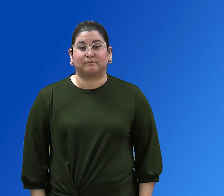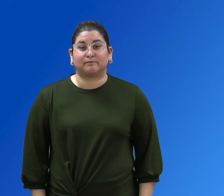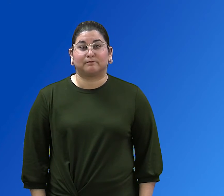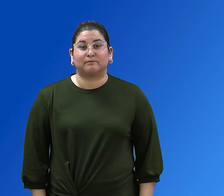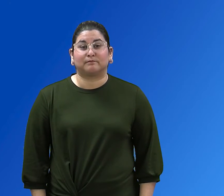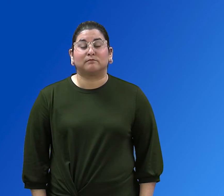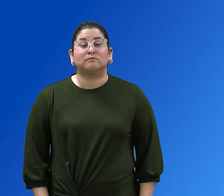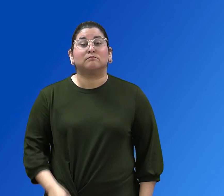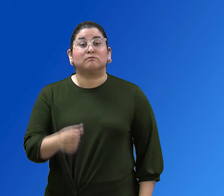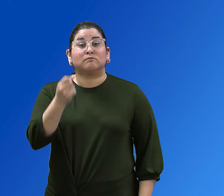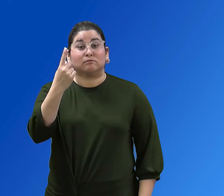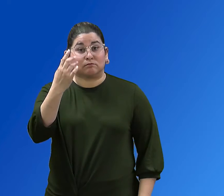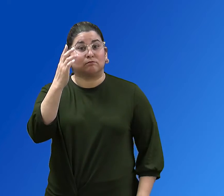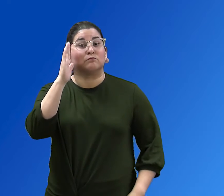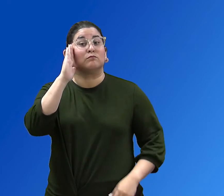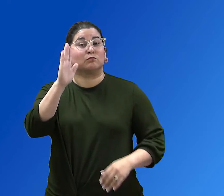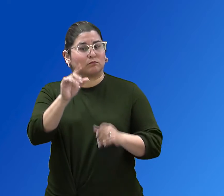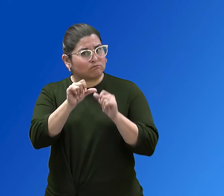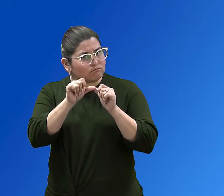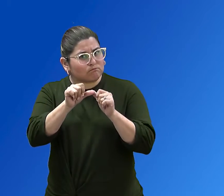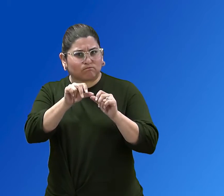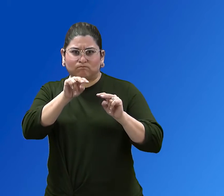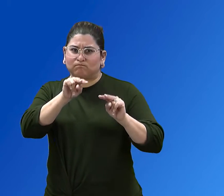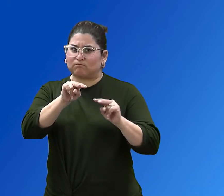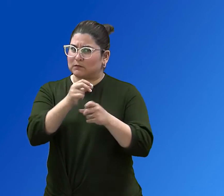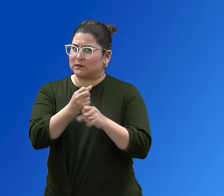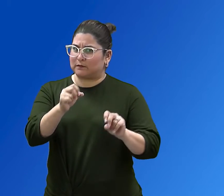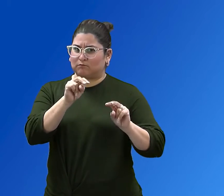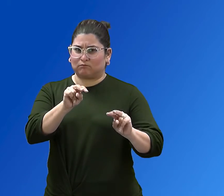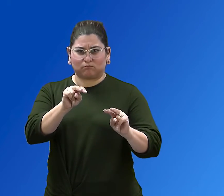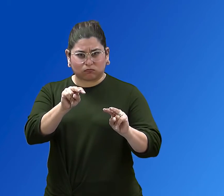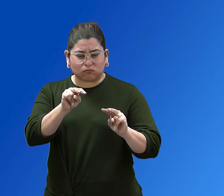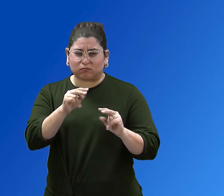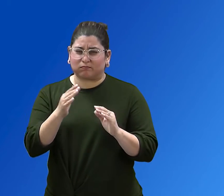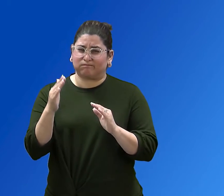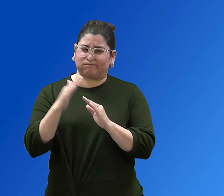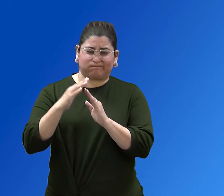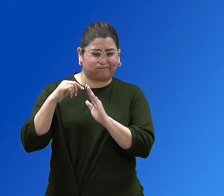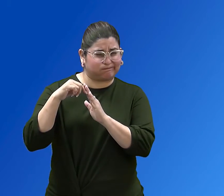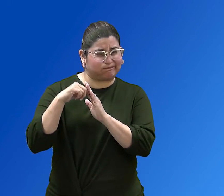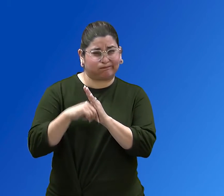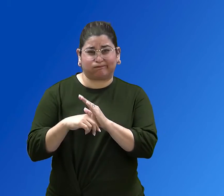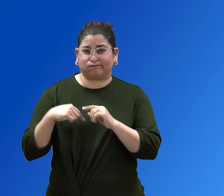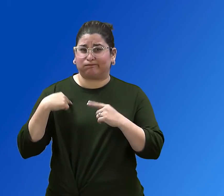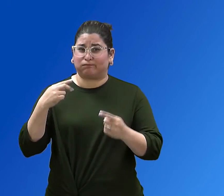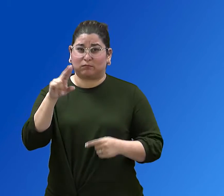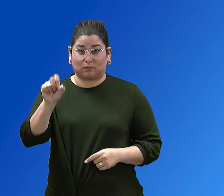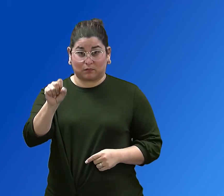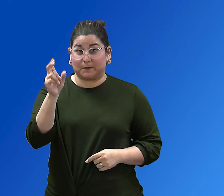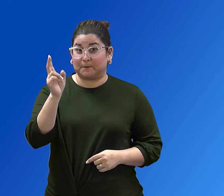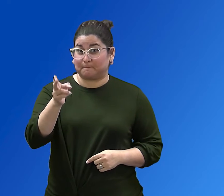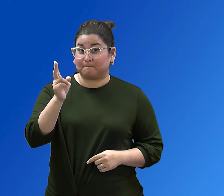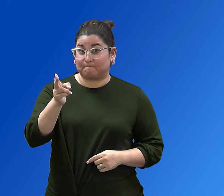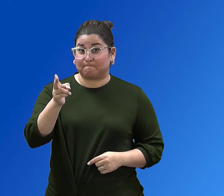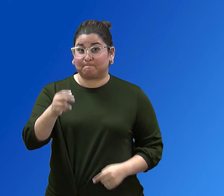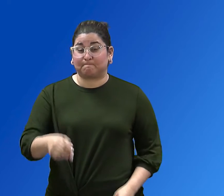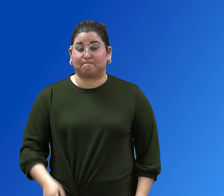vaccines will undergo the most intensive safety monitoring in U.S. history. This